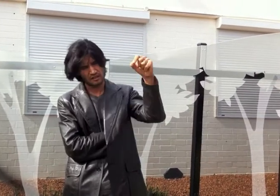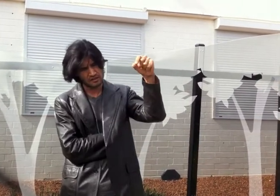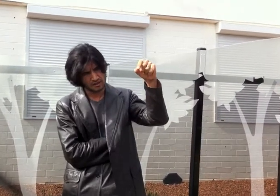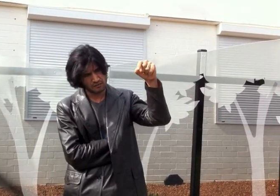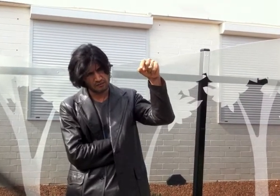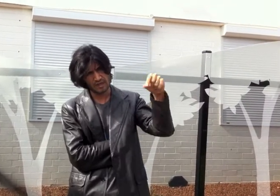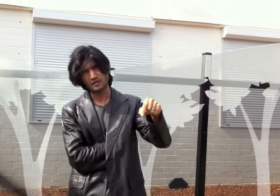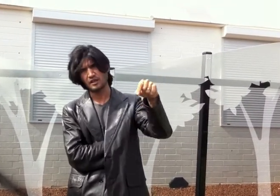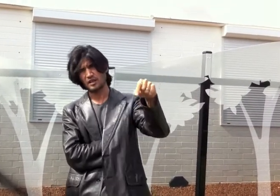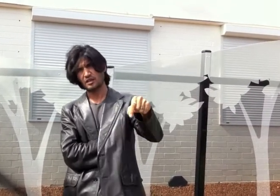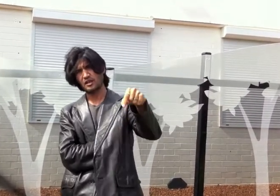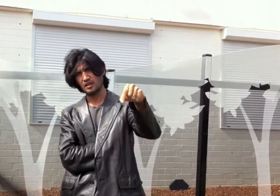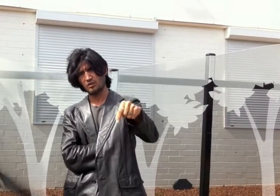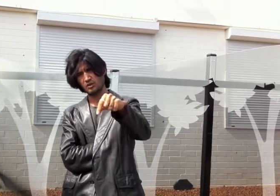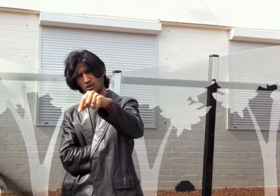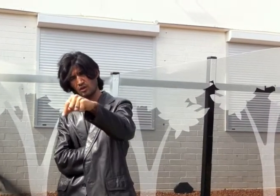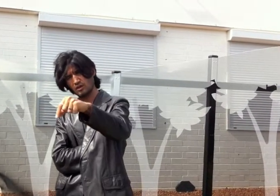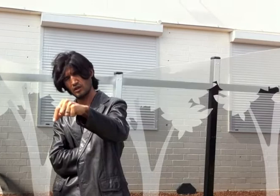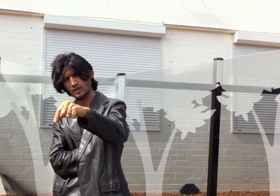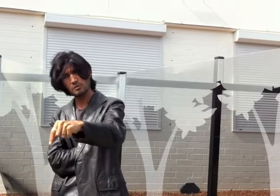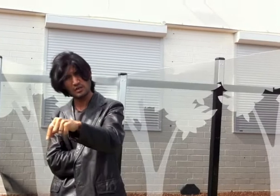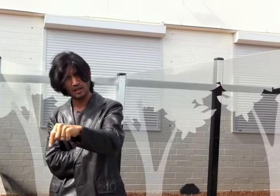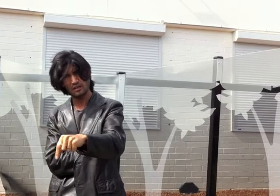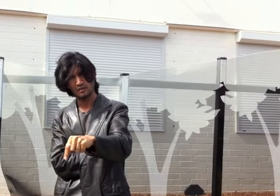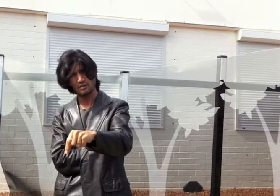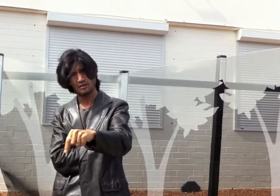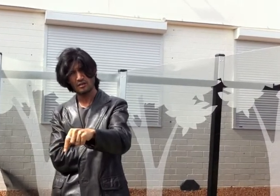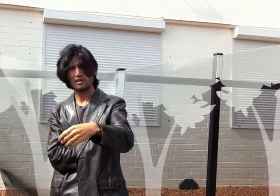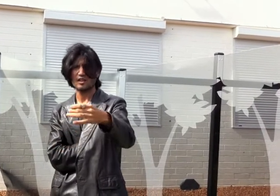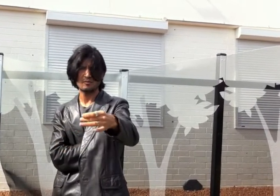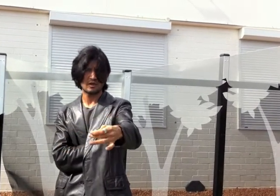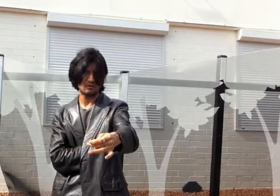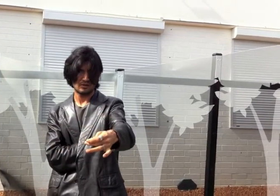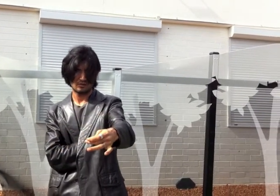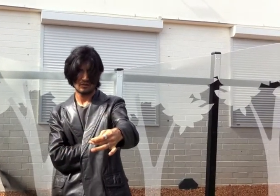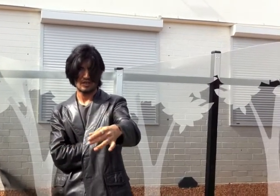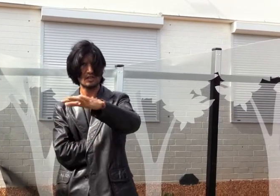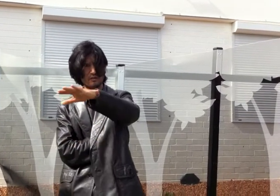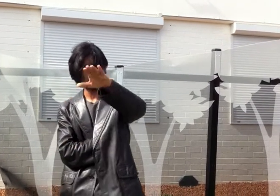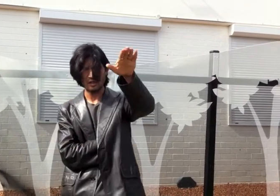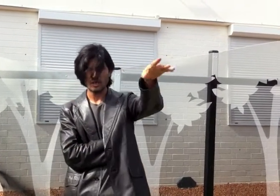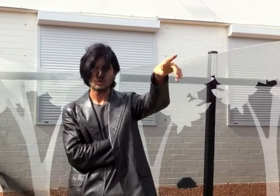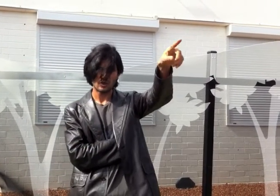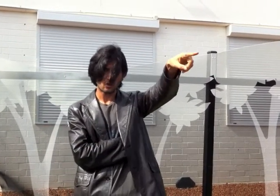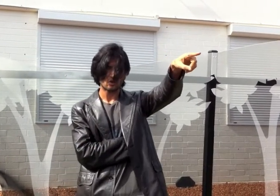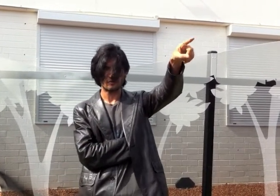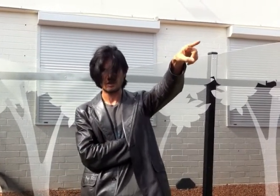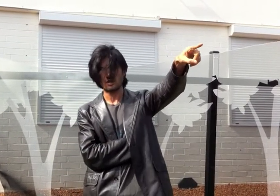The first day that I get to Christmas Island, they give me a number. And even when I came to the court, federal